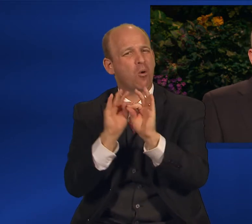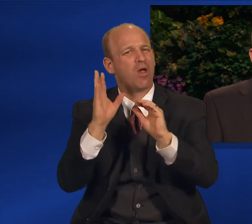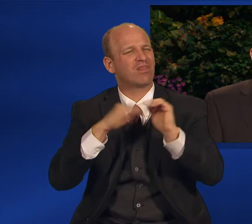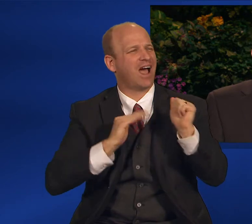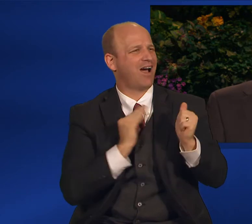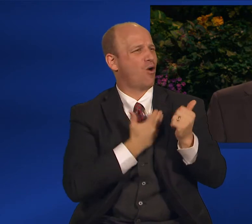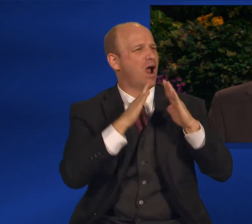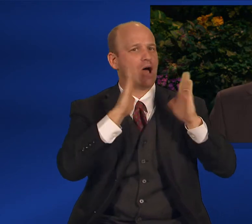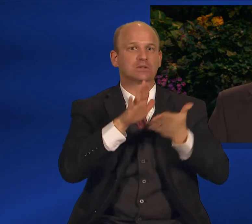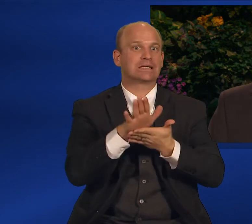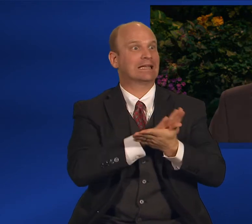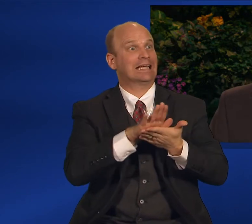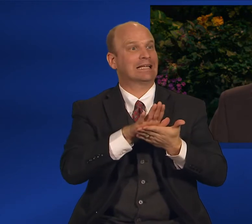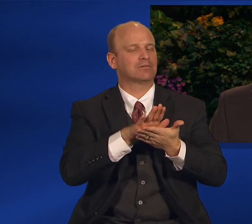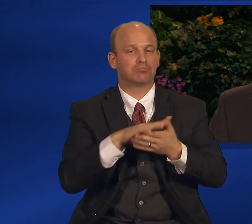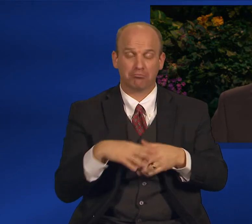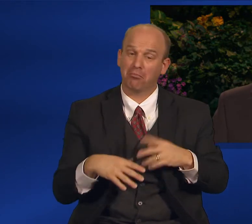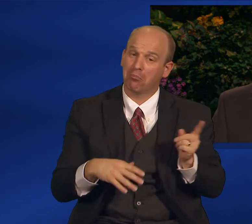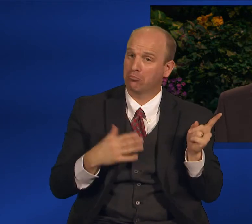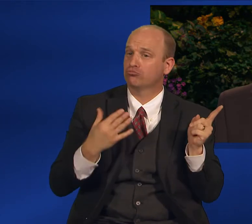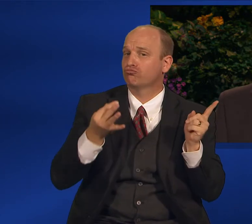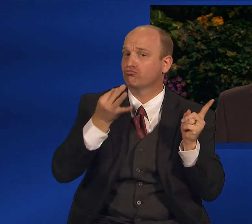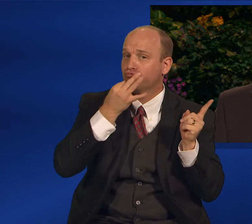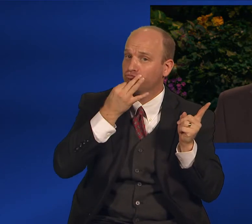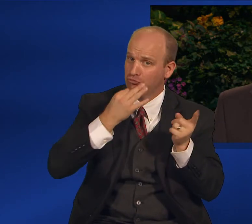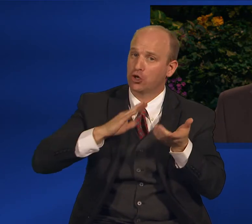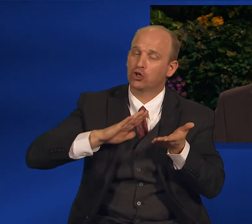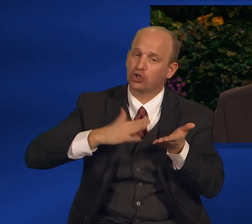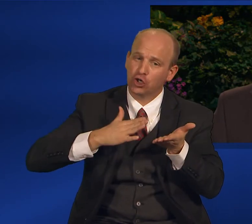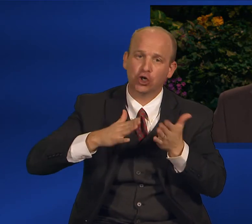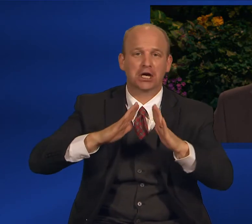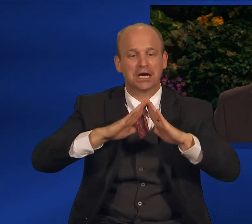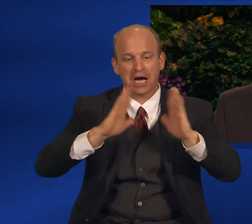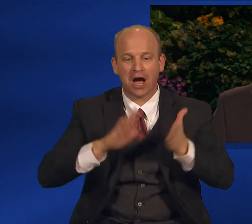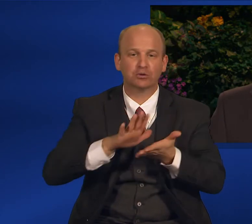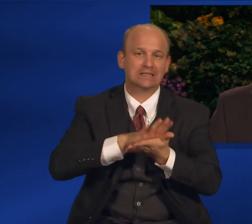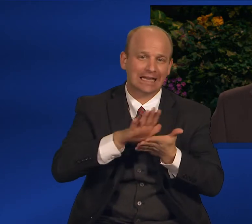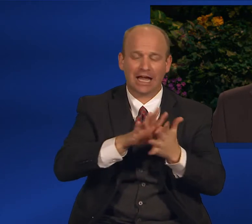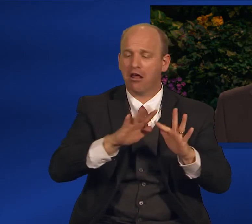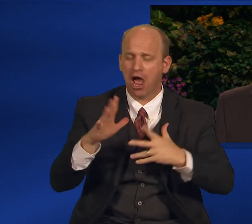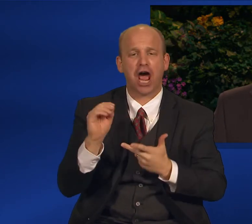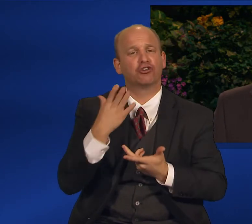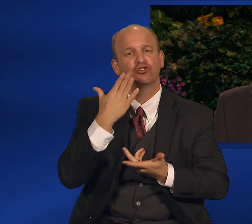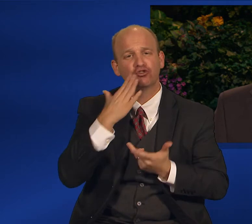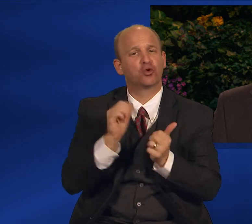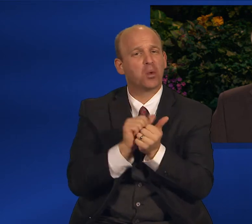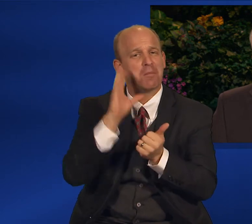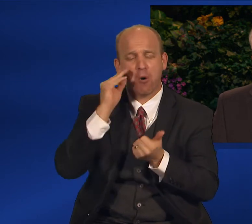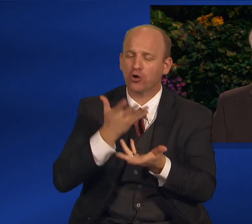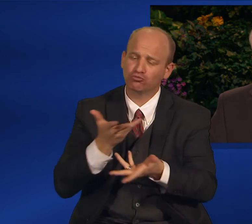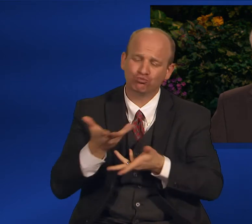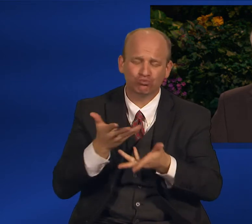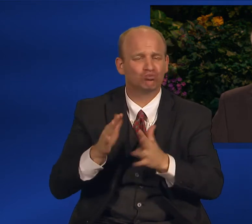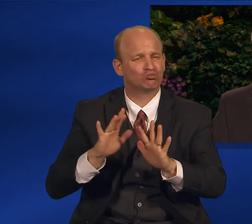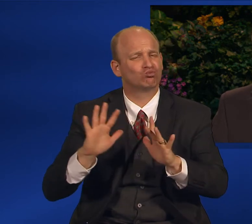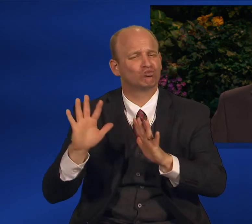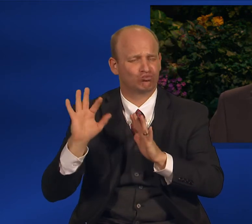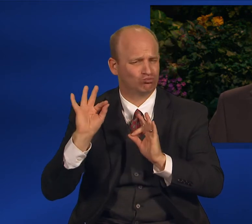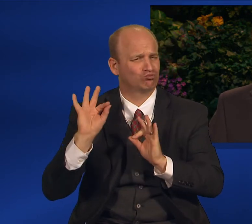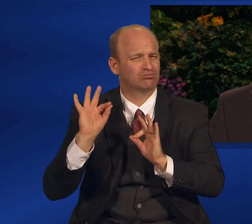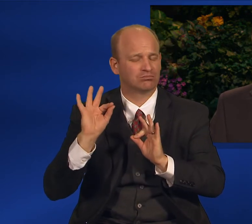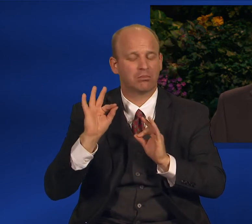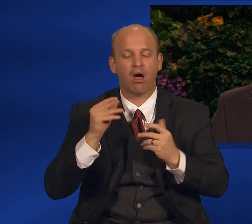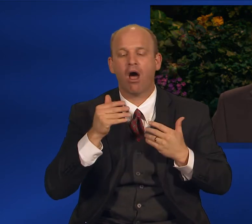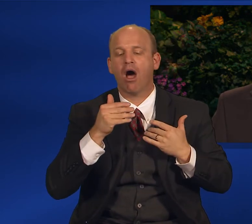She was a good cook and she kept the house clean, the washing done, and she was good to the boys. Through the weeks, I learned